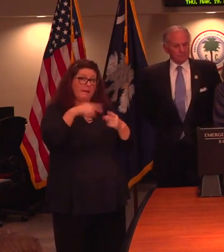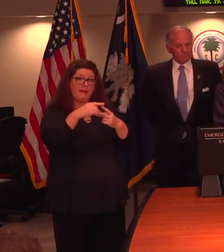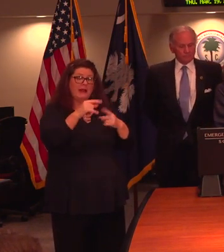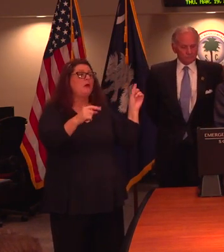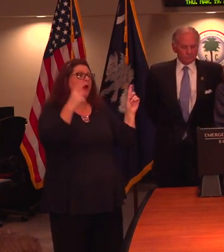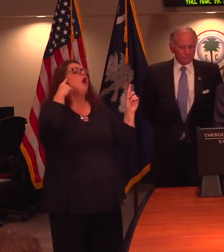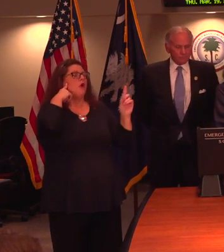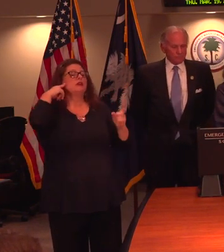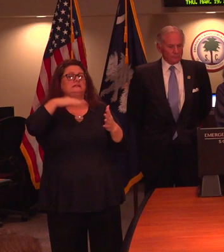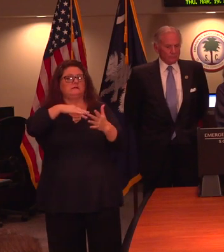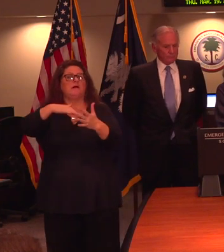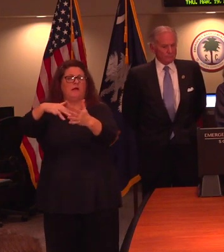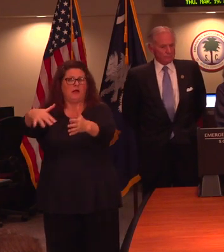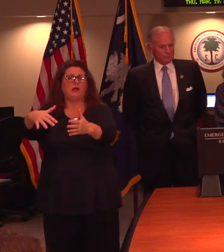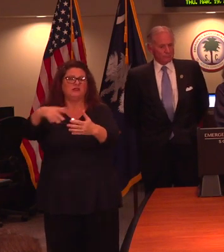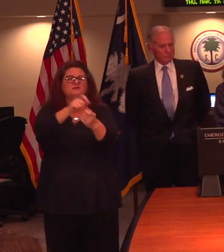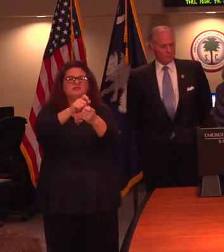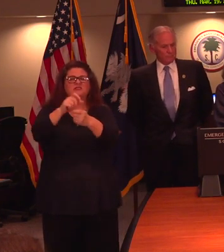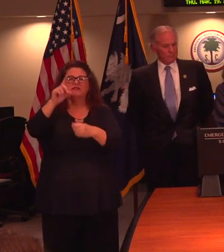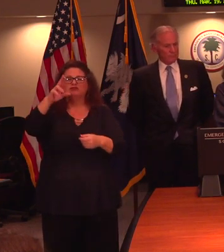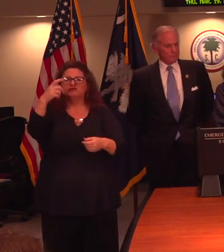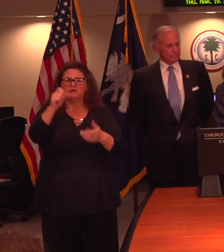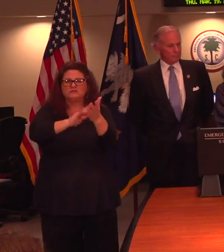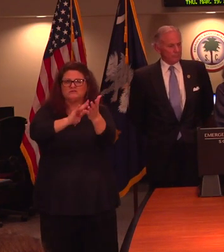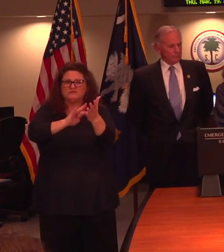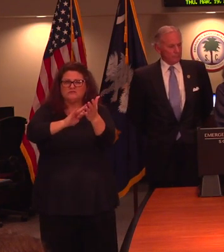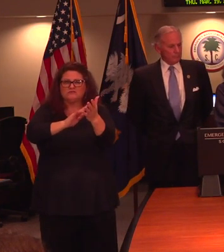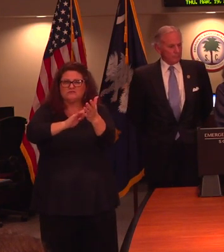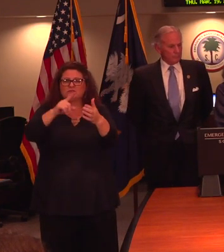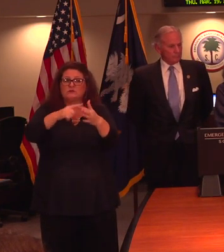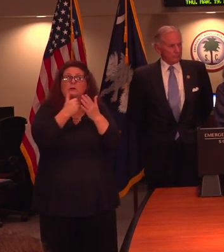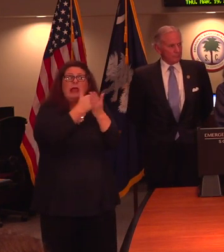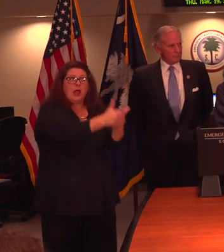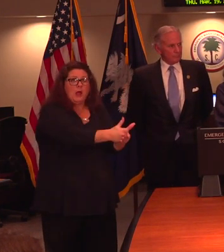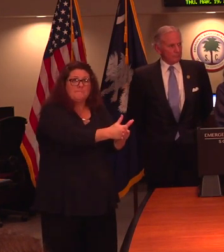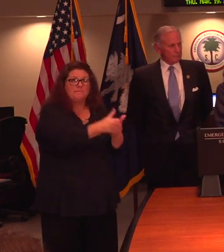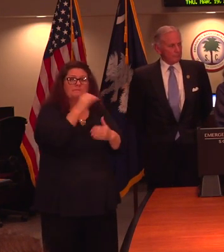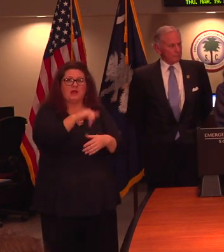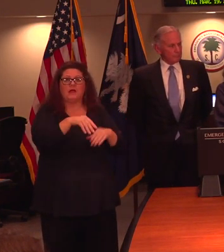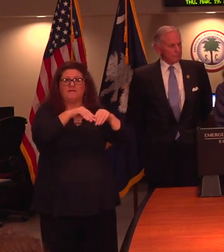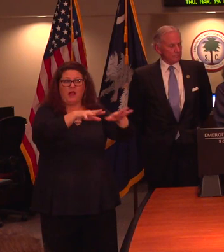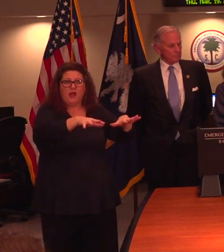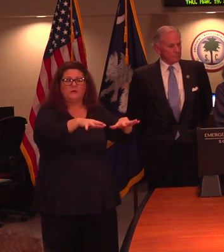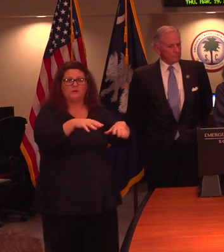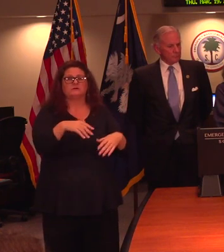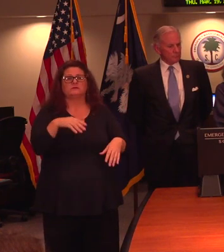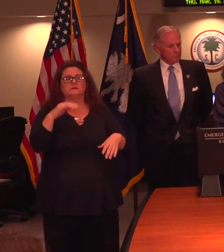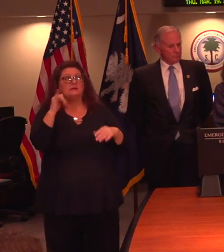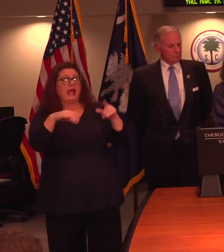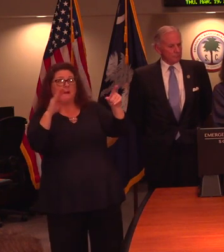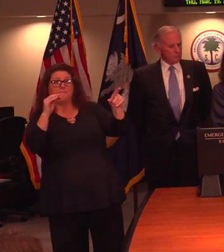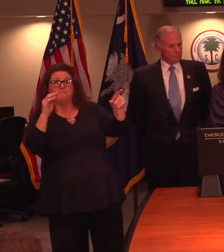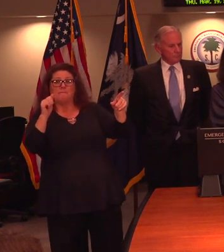conducted of certain drugs that are potentially effective against this virus. Any specific mention of this malaria